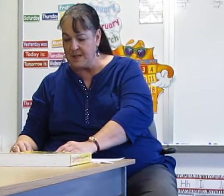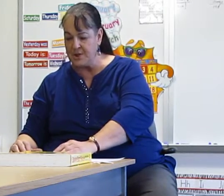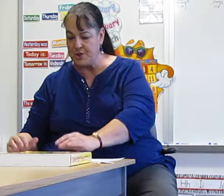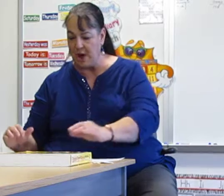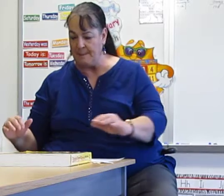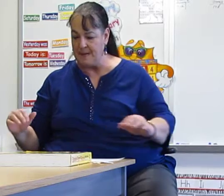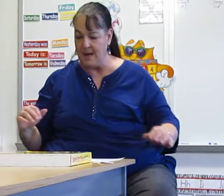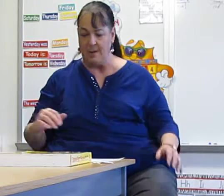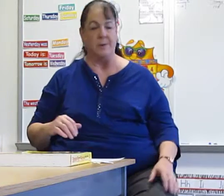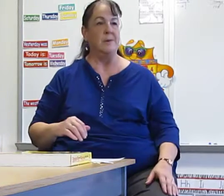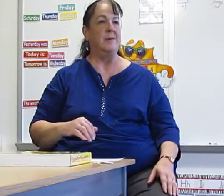this job go?